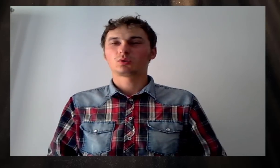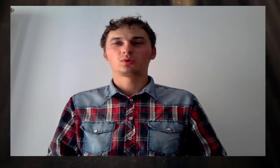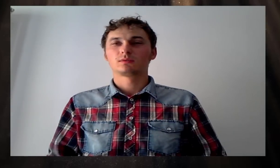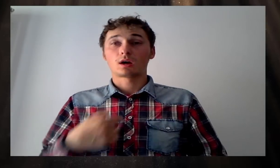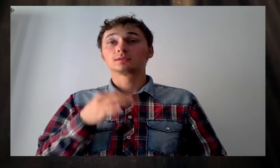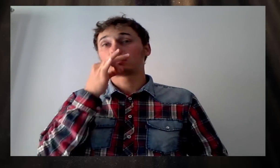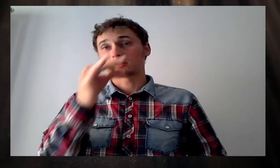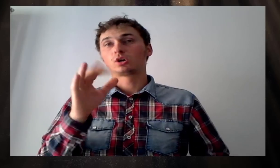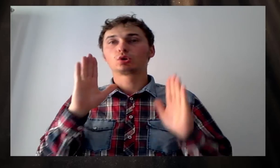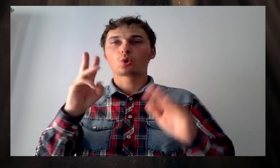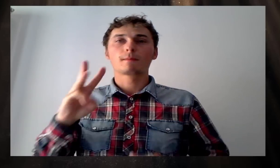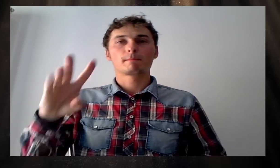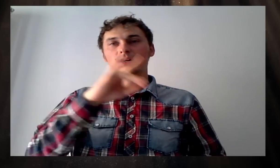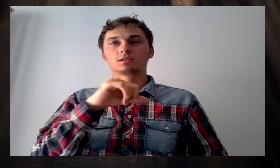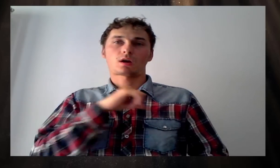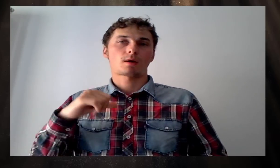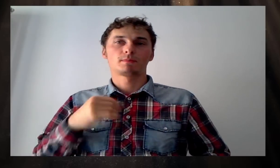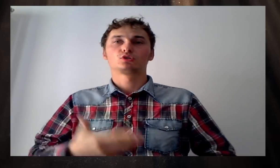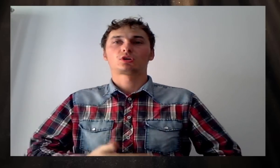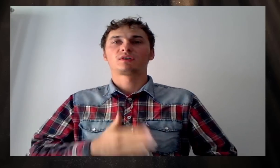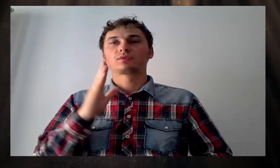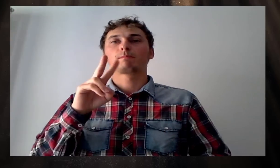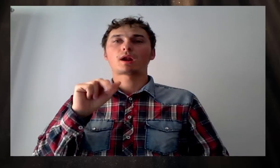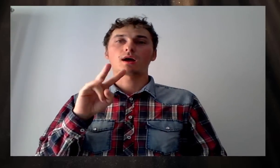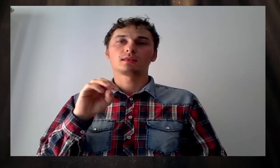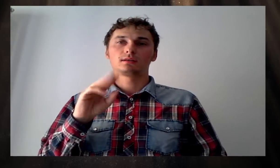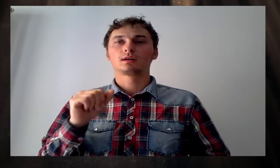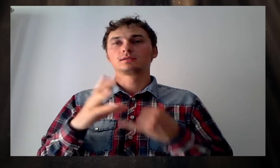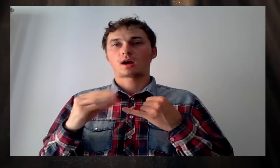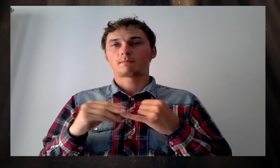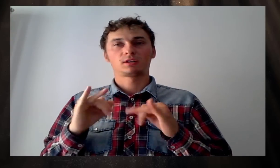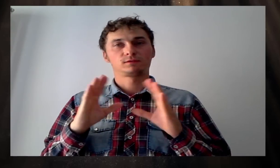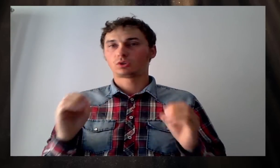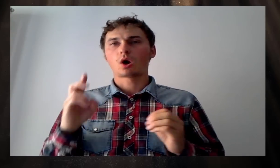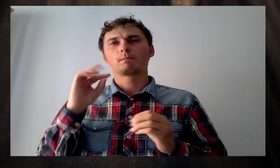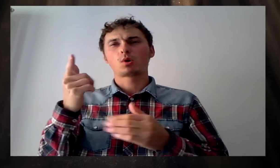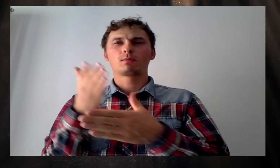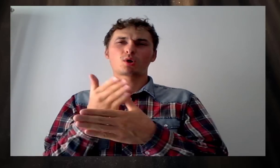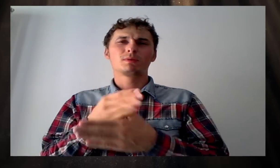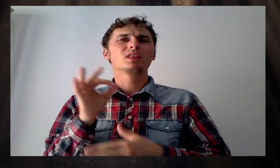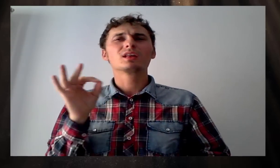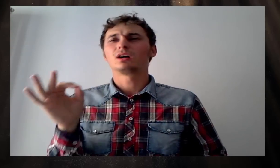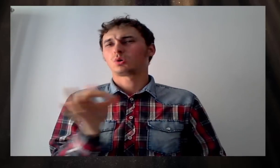about thing. I'm talking